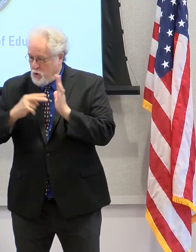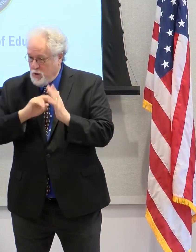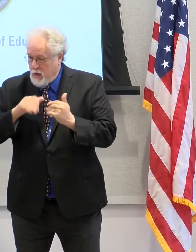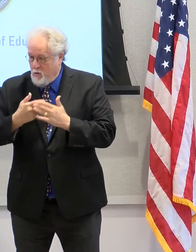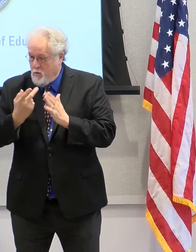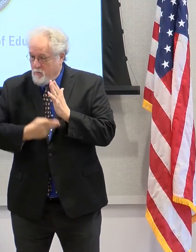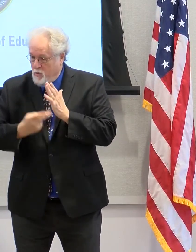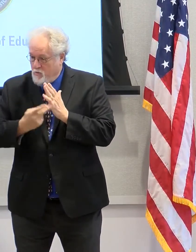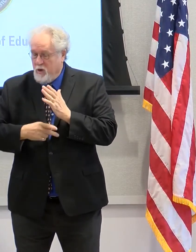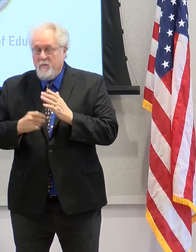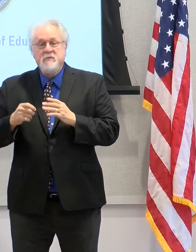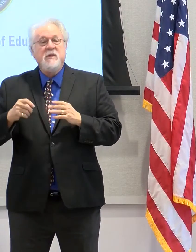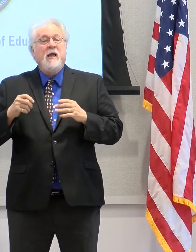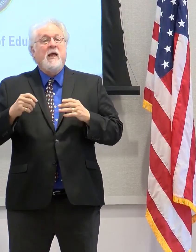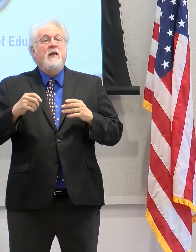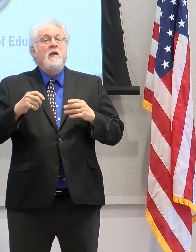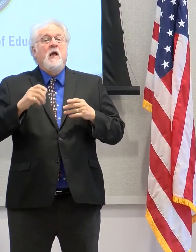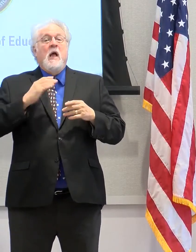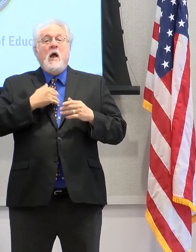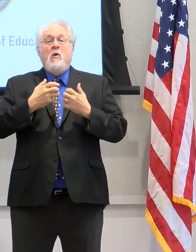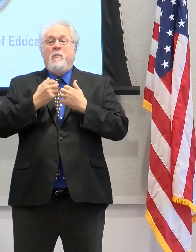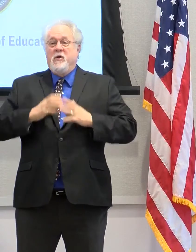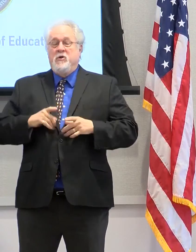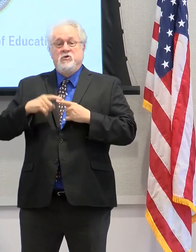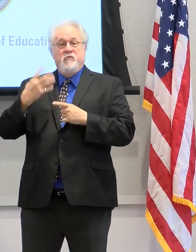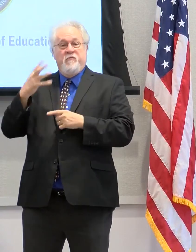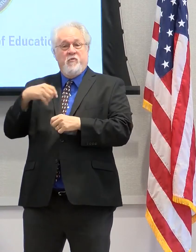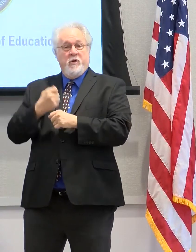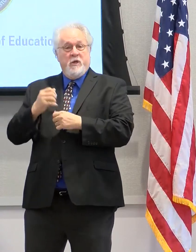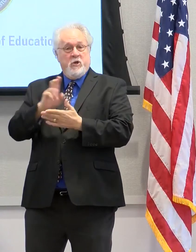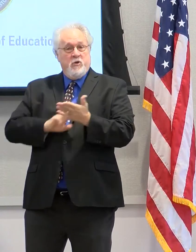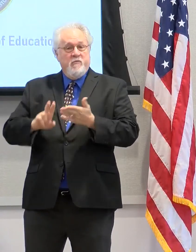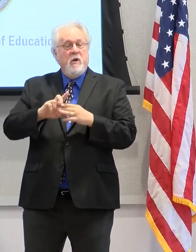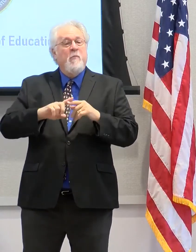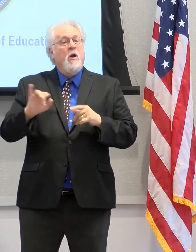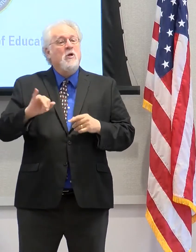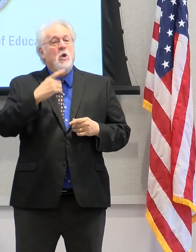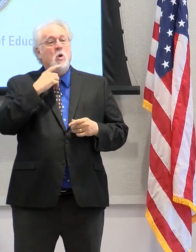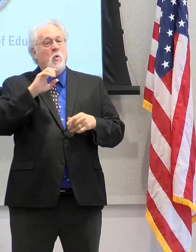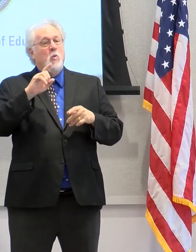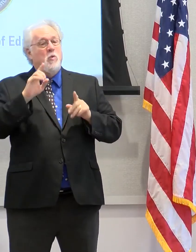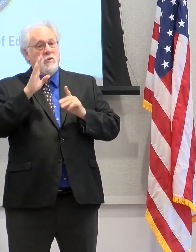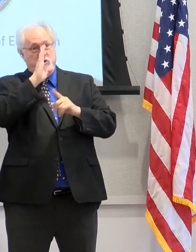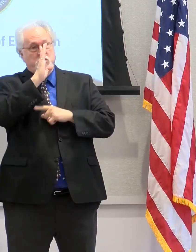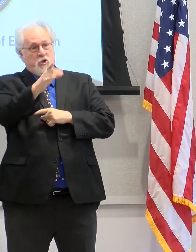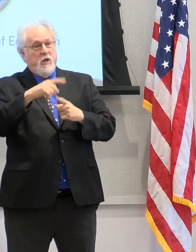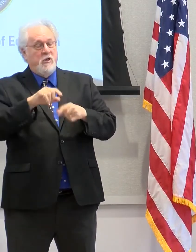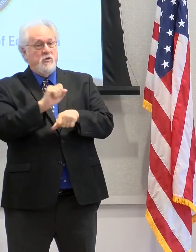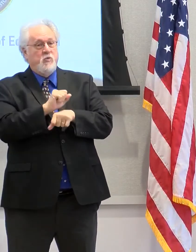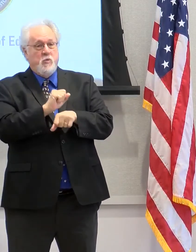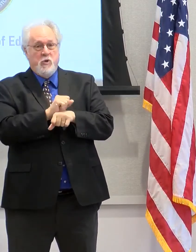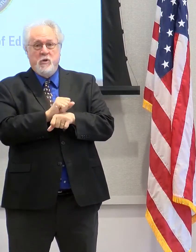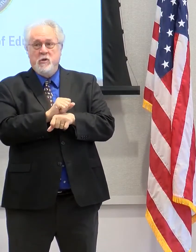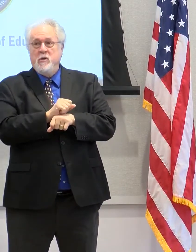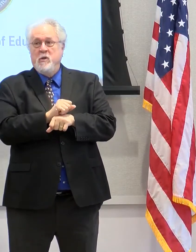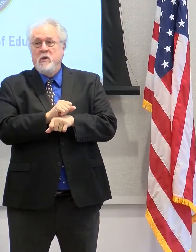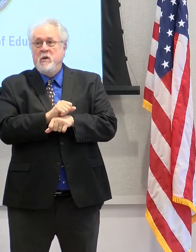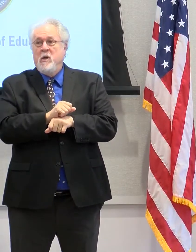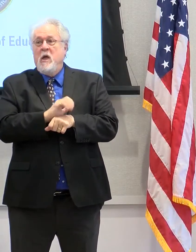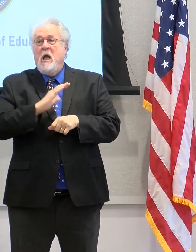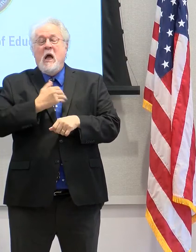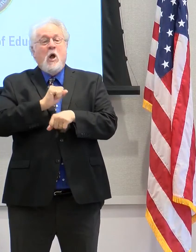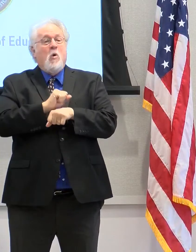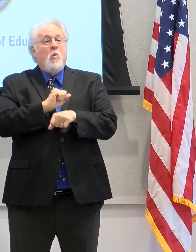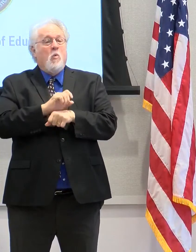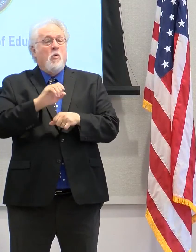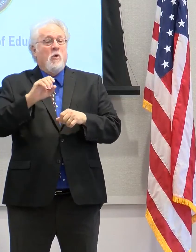transferred to my partners, to Tom and Ray, to the University, but also those who are going to work and in the workforce. Our workforce